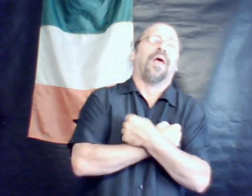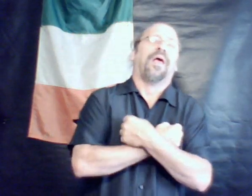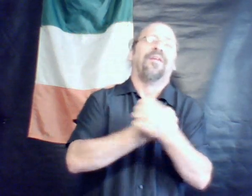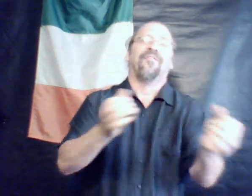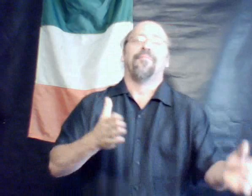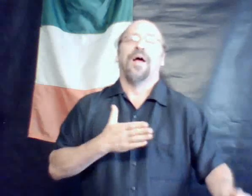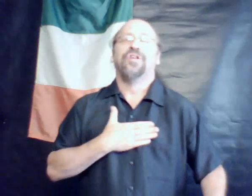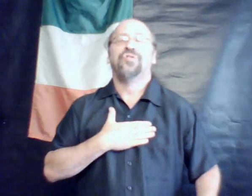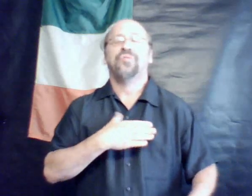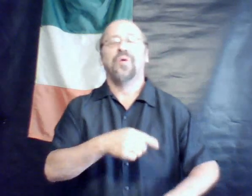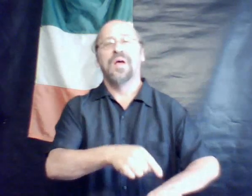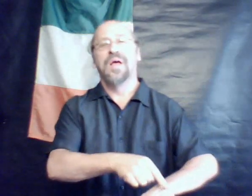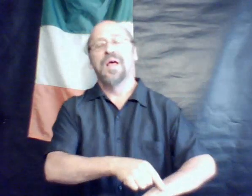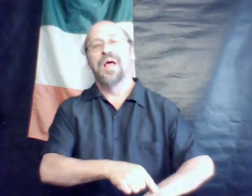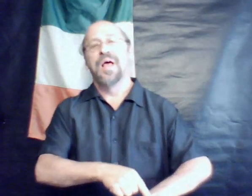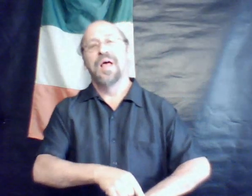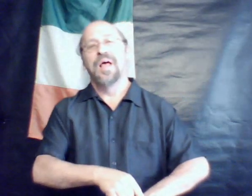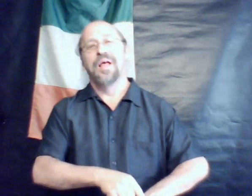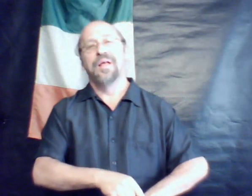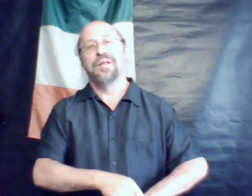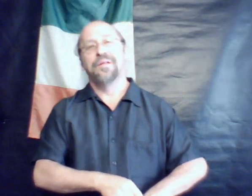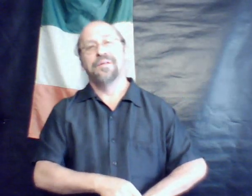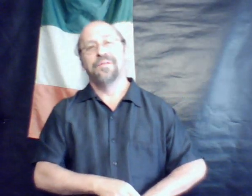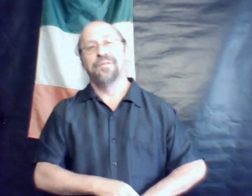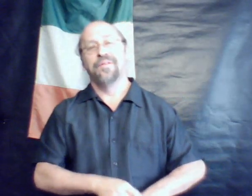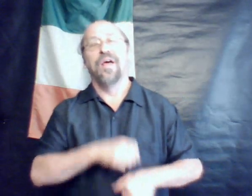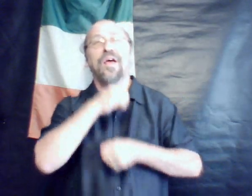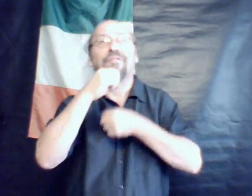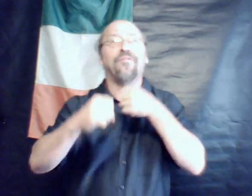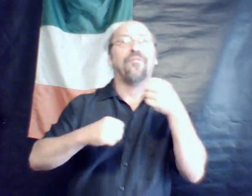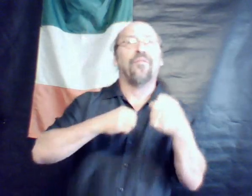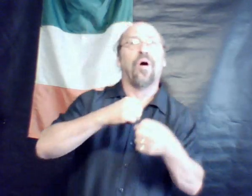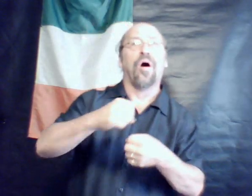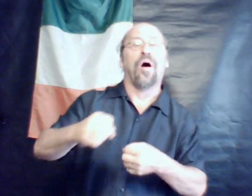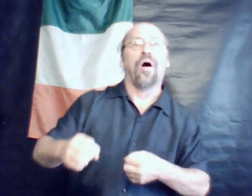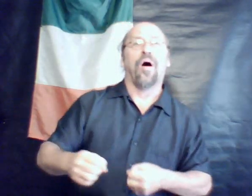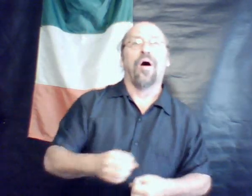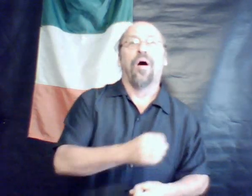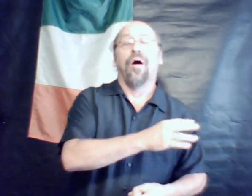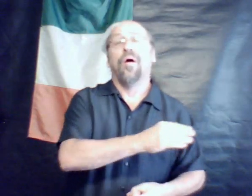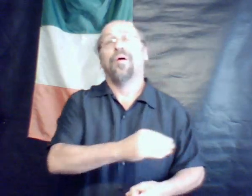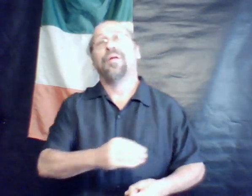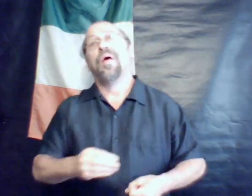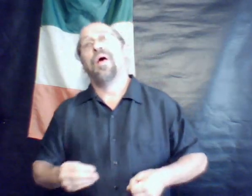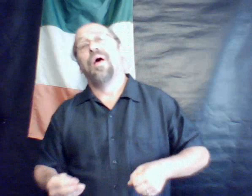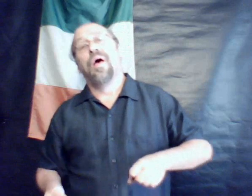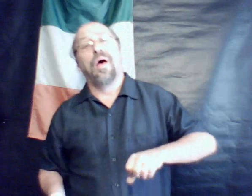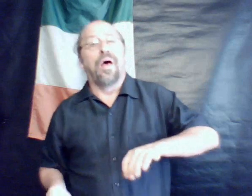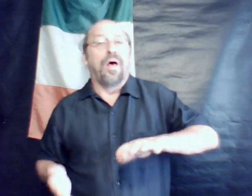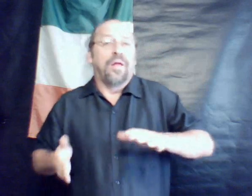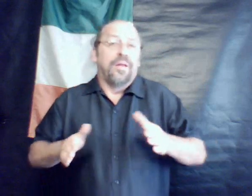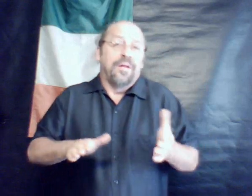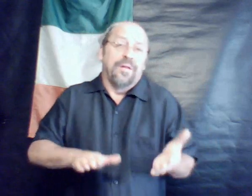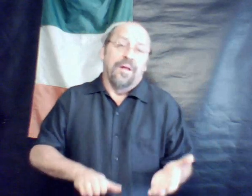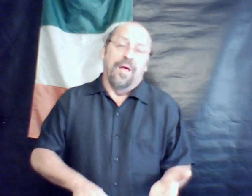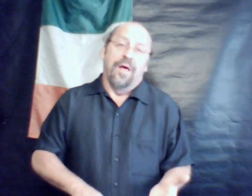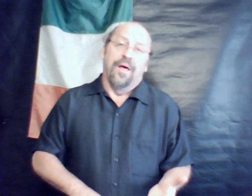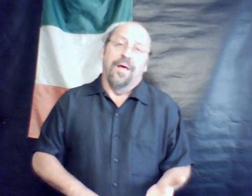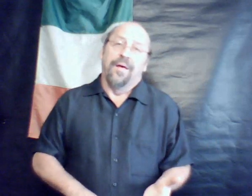my jewels. They fought and died.